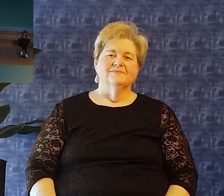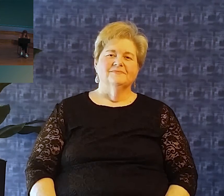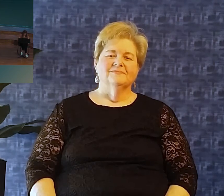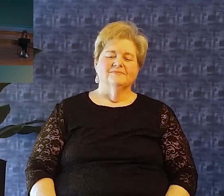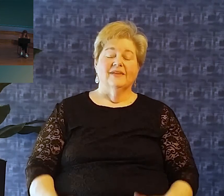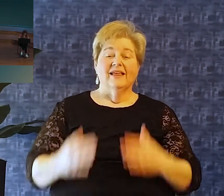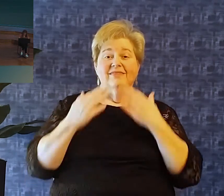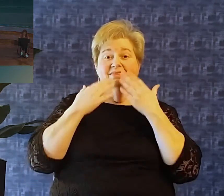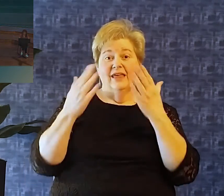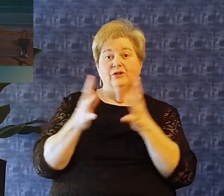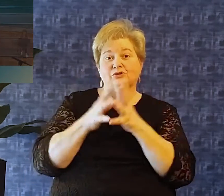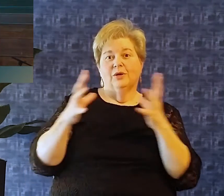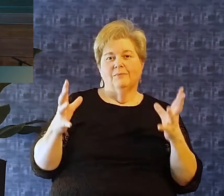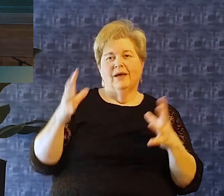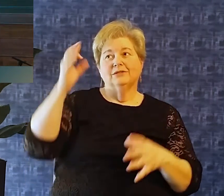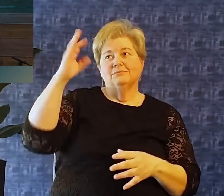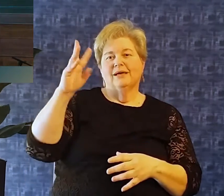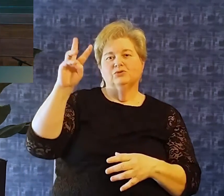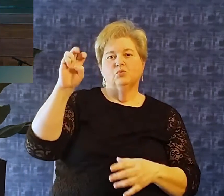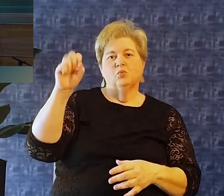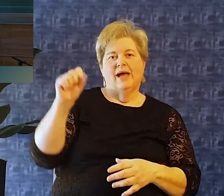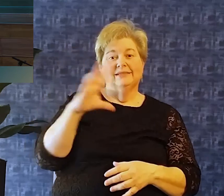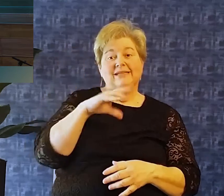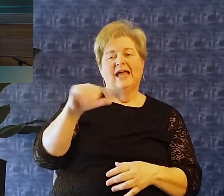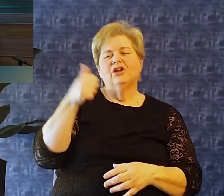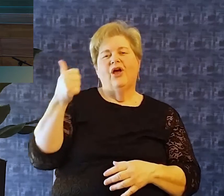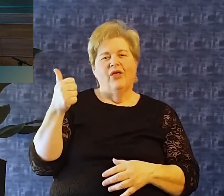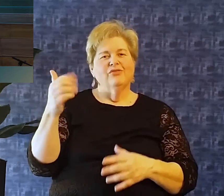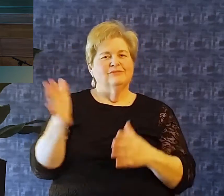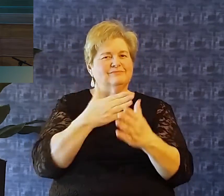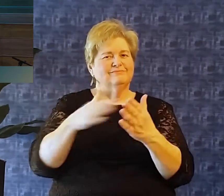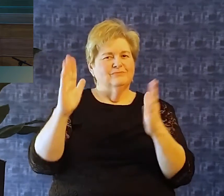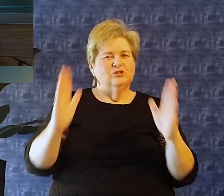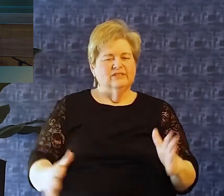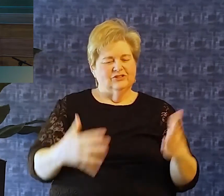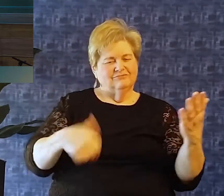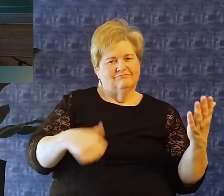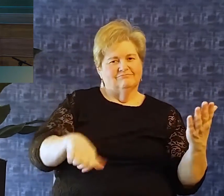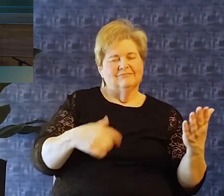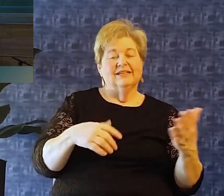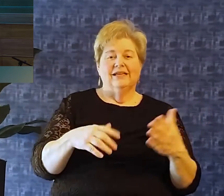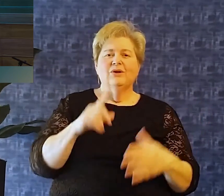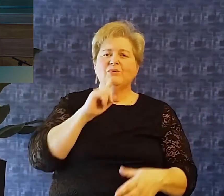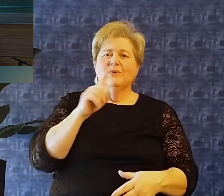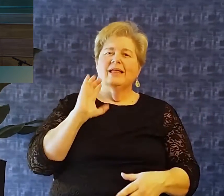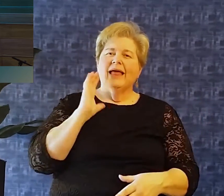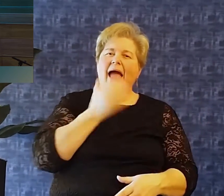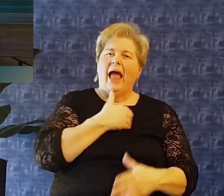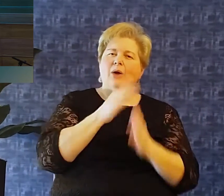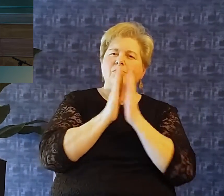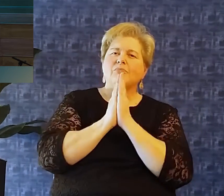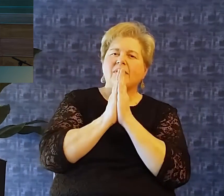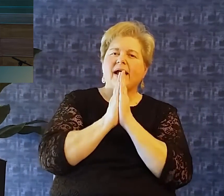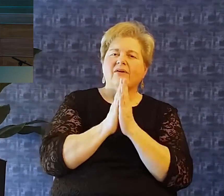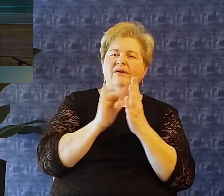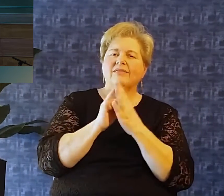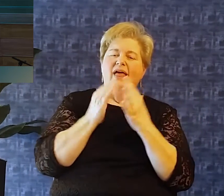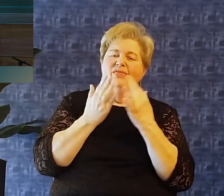Thank you very much, Pastor West and the rest of our musicians It is our prayer that through the virtual